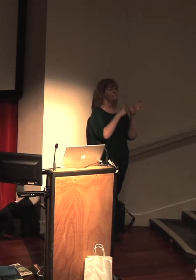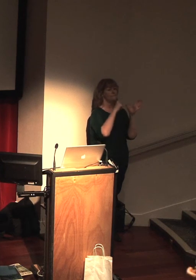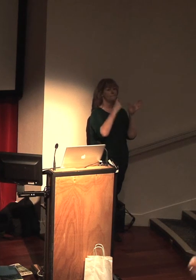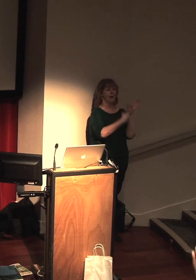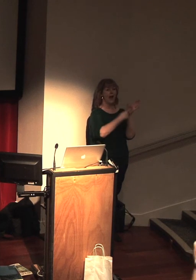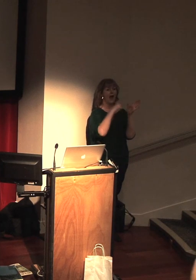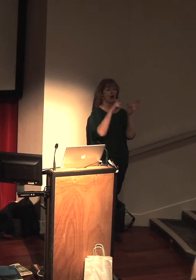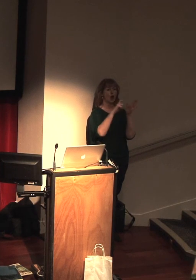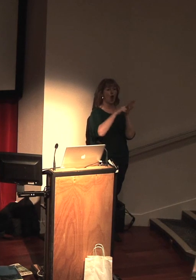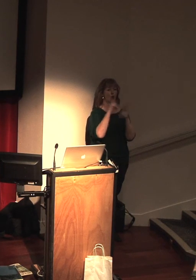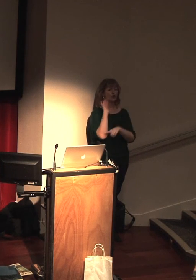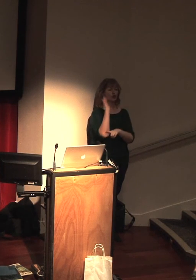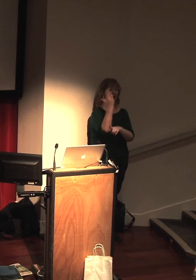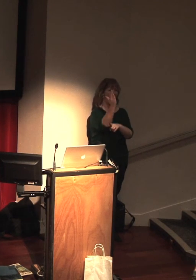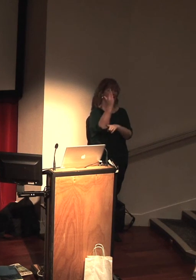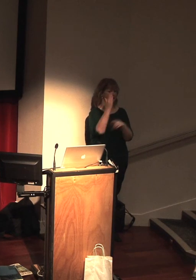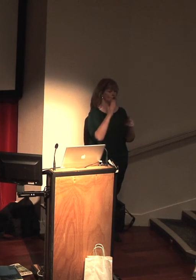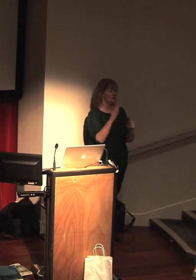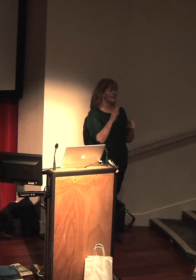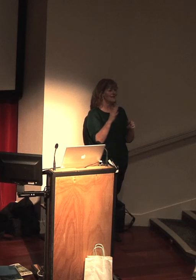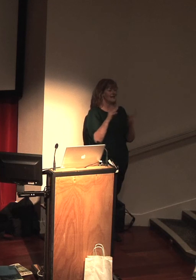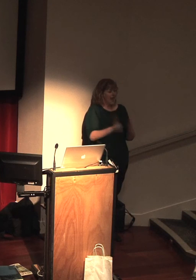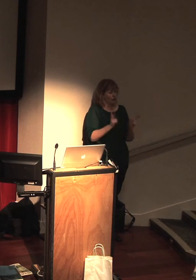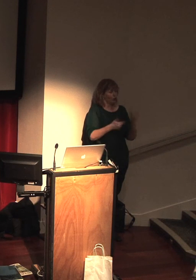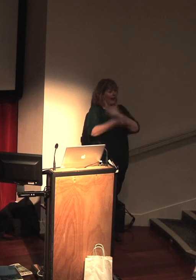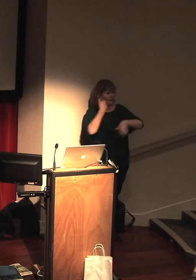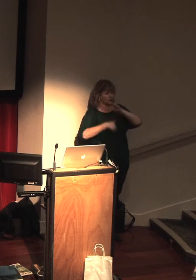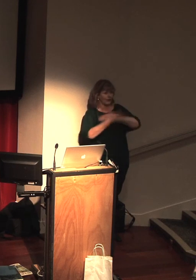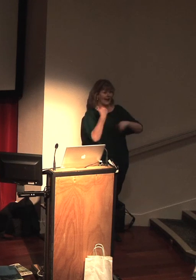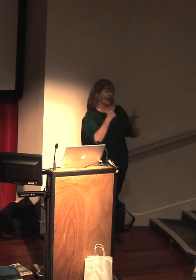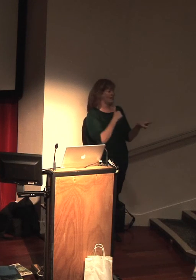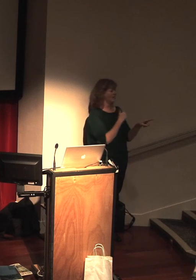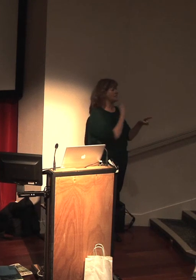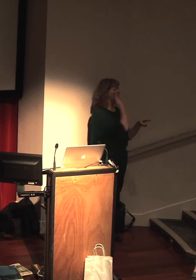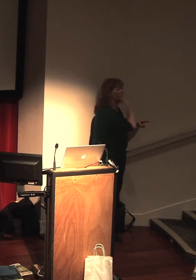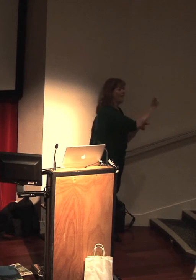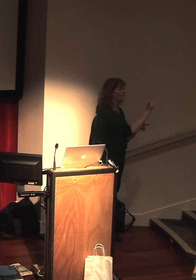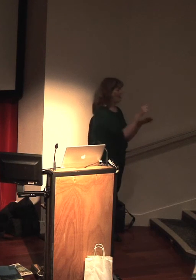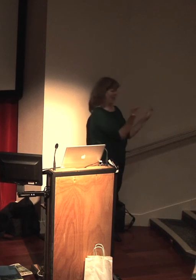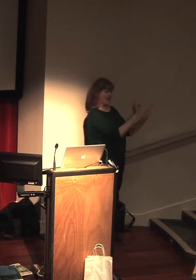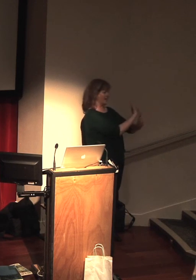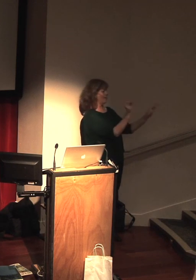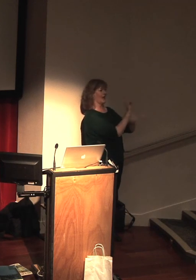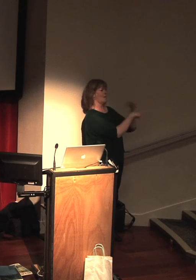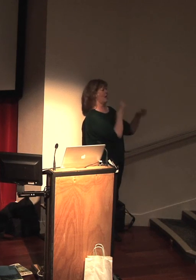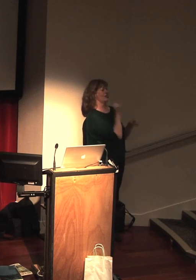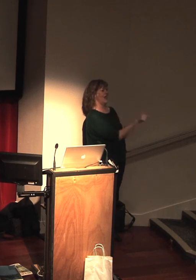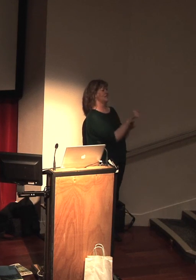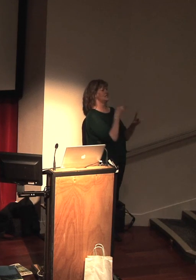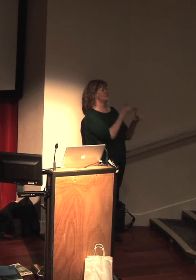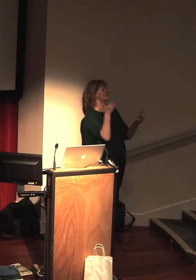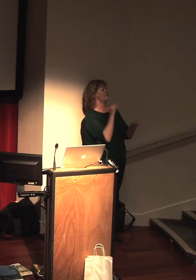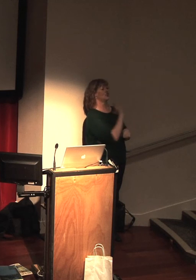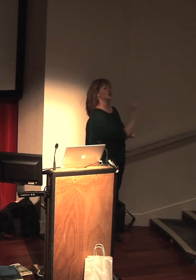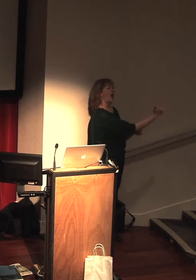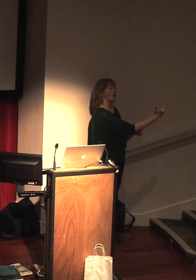it to Discovery Channel. Discovery Channel had nothing on Marco sharks. We got it. And so it's looking for those little windows of opportunity.